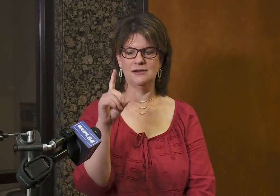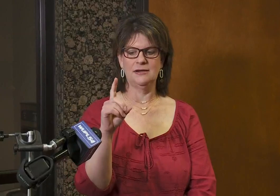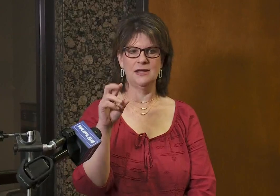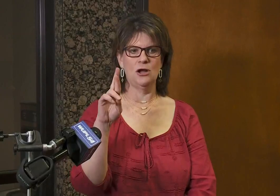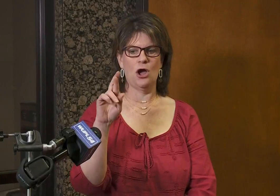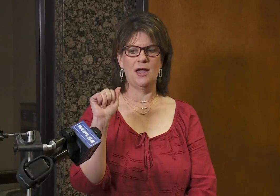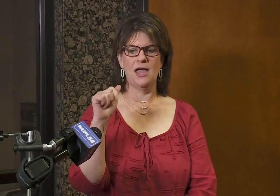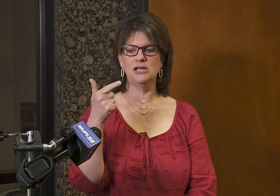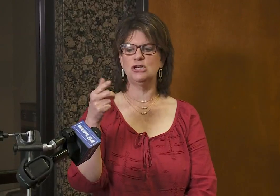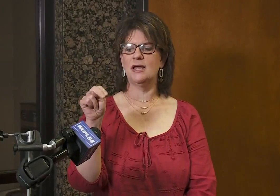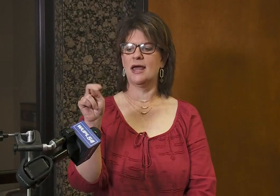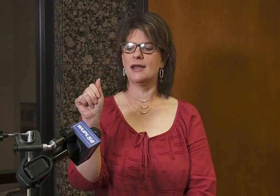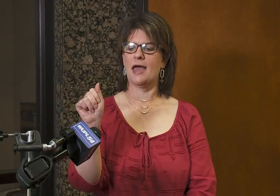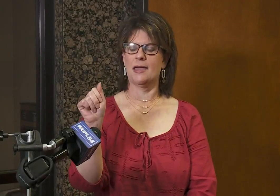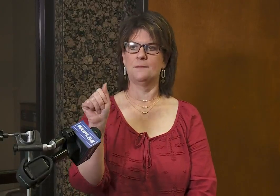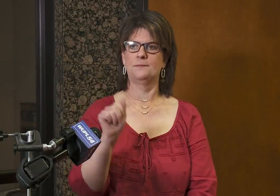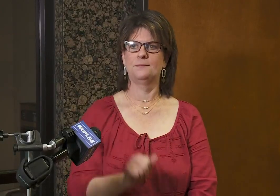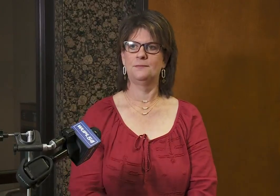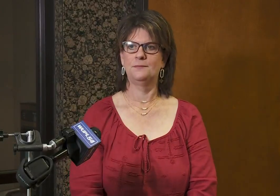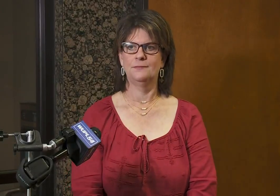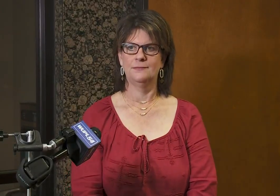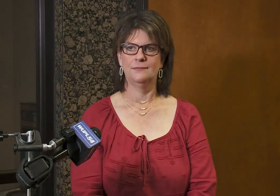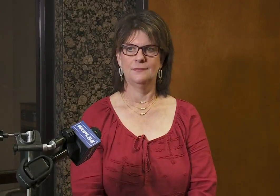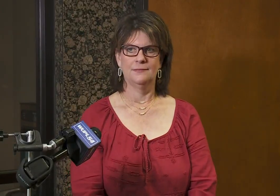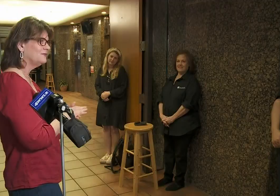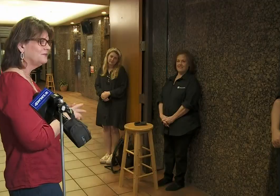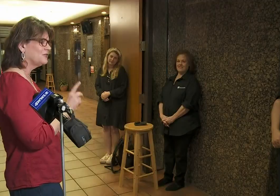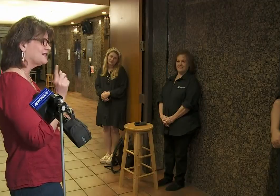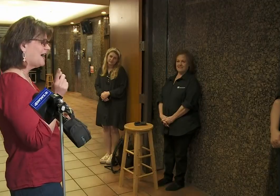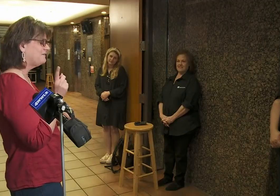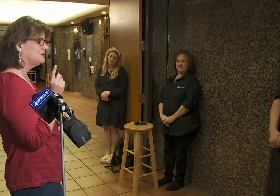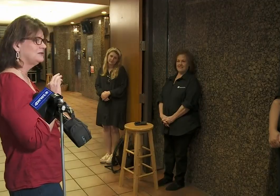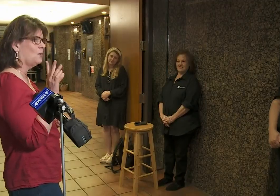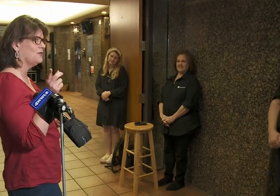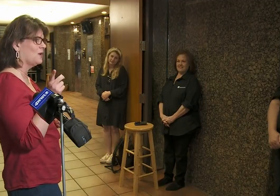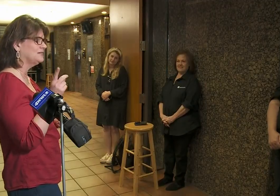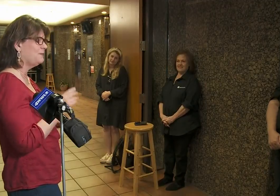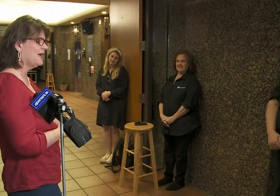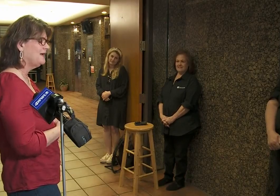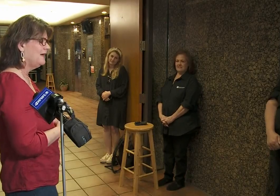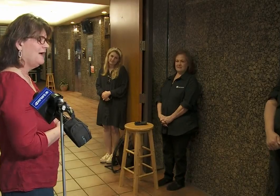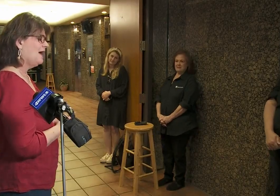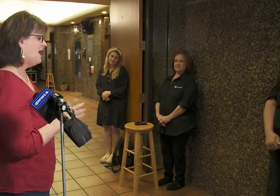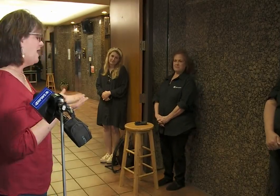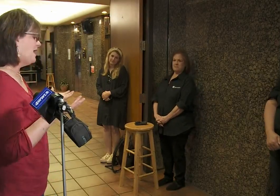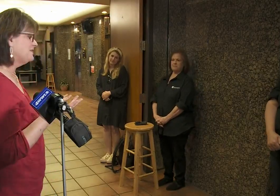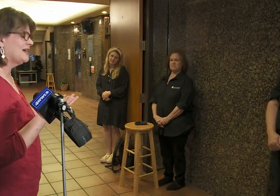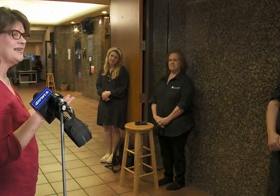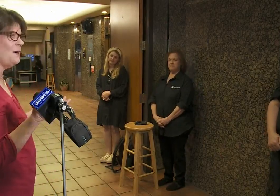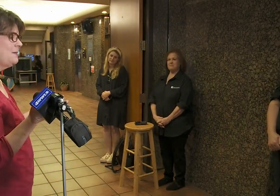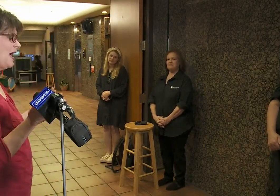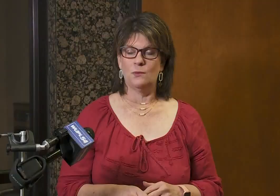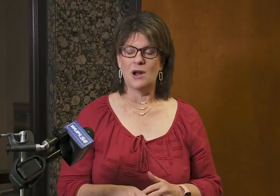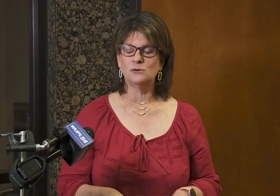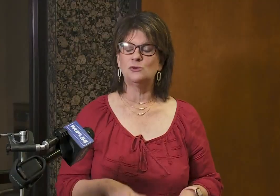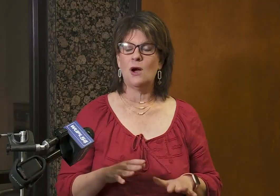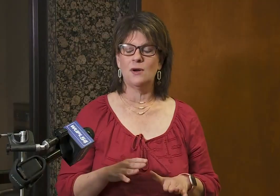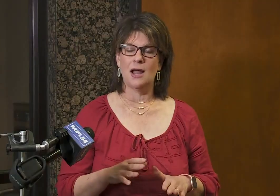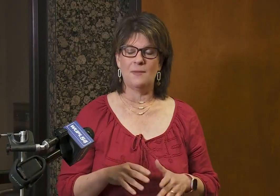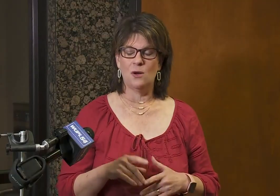is Lisa Dragna from New Orleans found to be completely deaf at the age of three. When I was growing up I